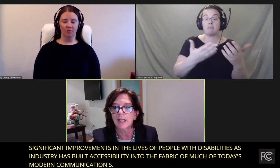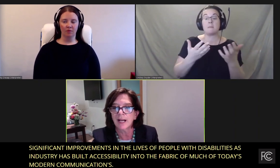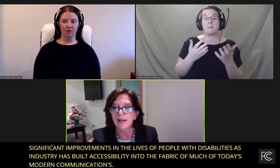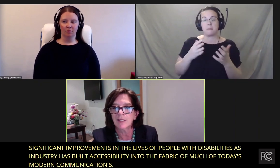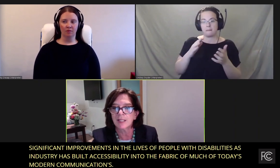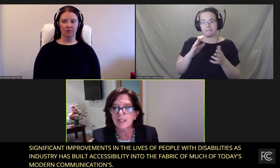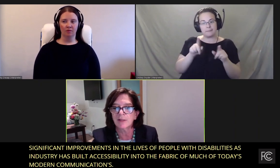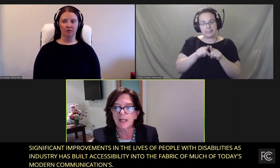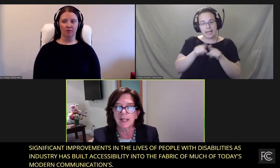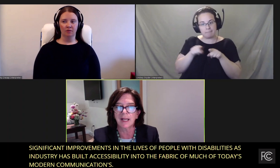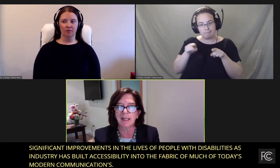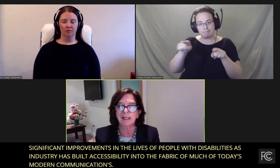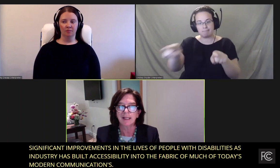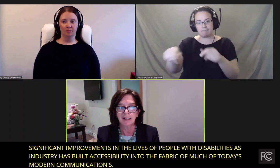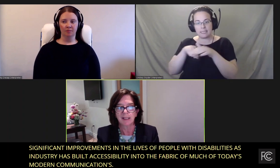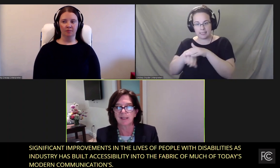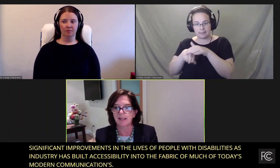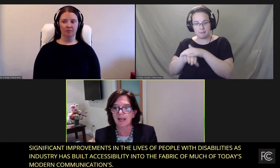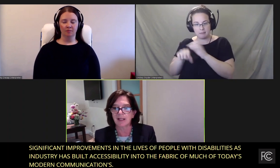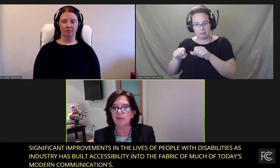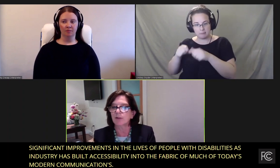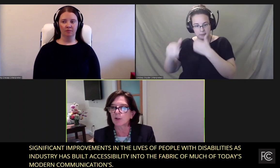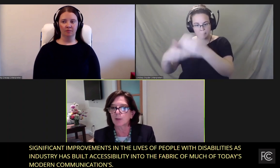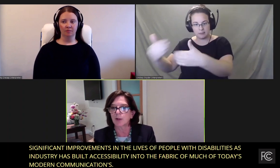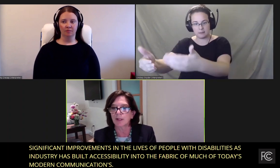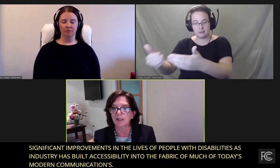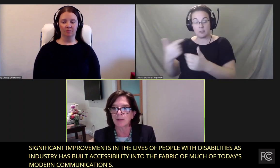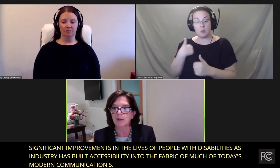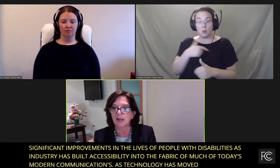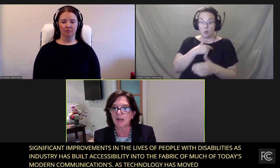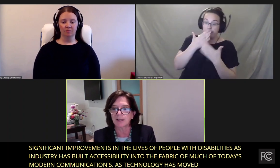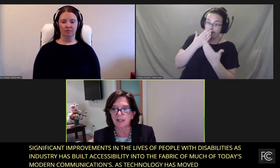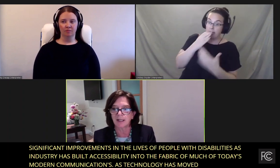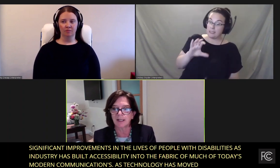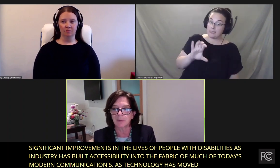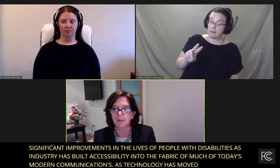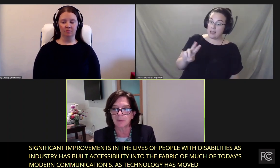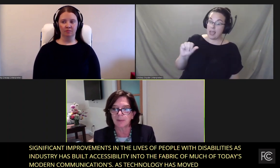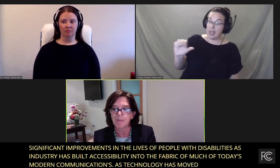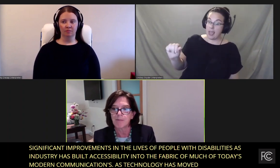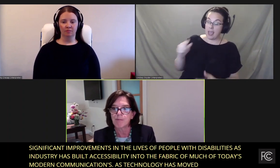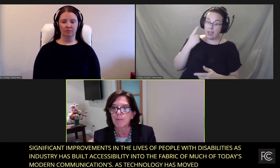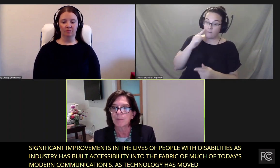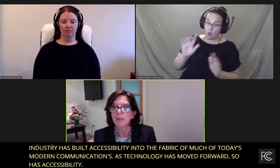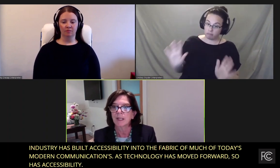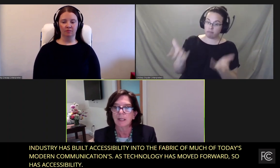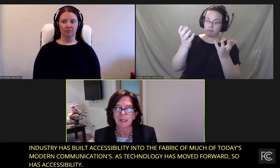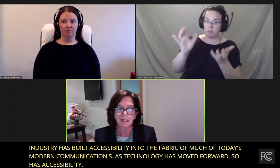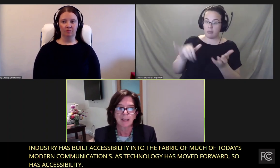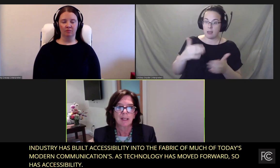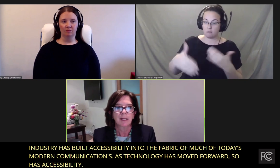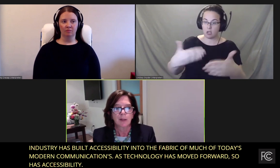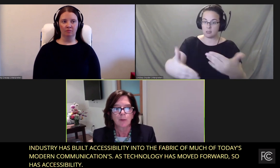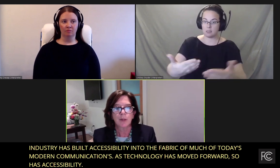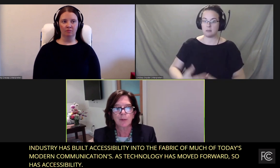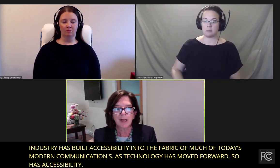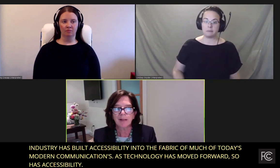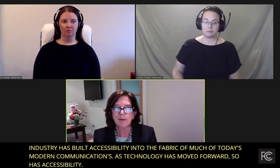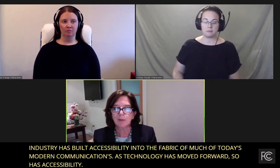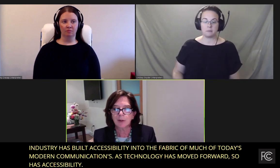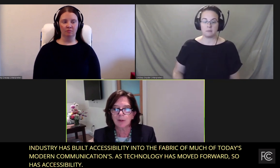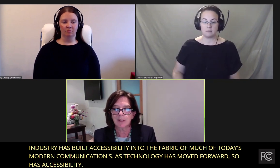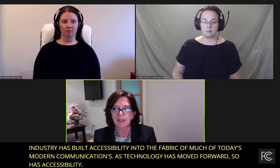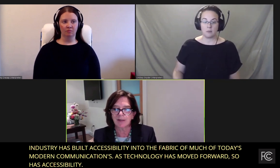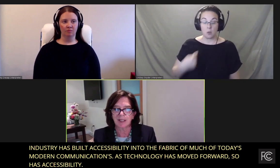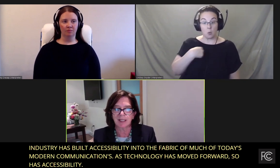Diane And we have the CVAA to thank for spurring that progress on. Diane We're